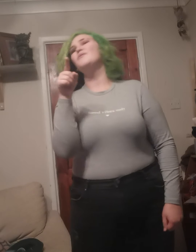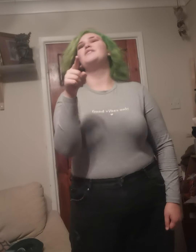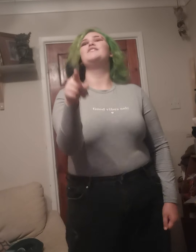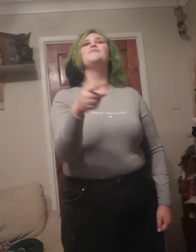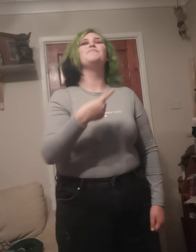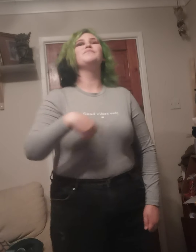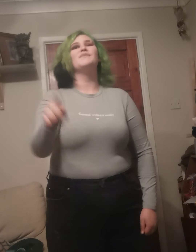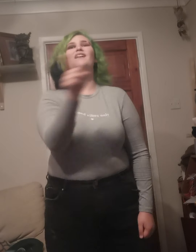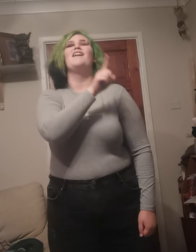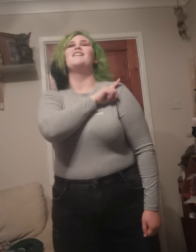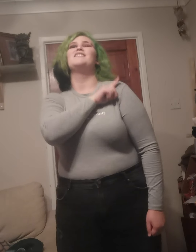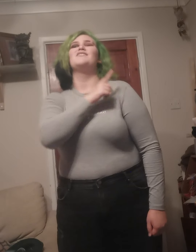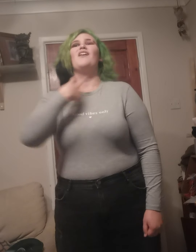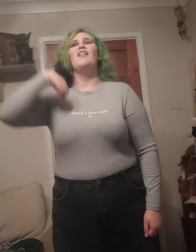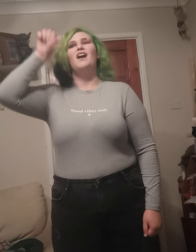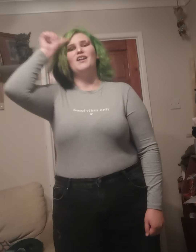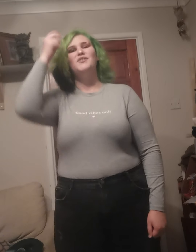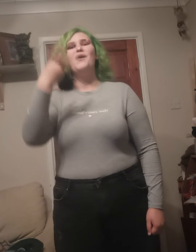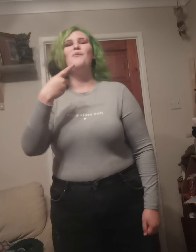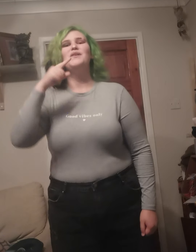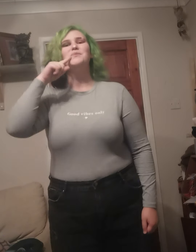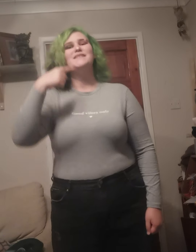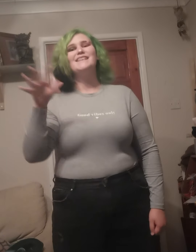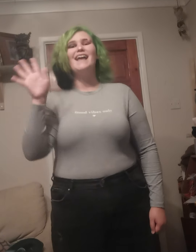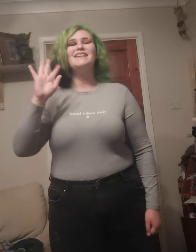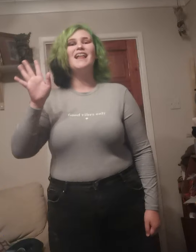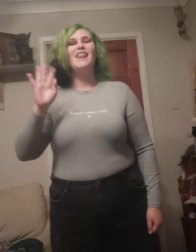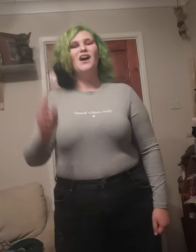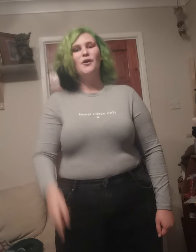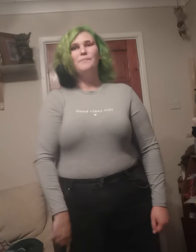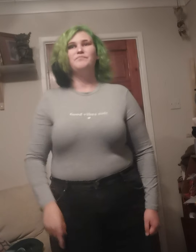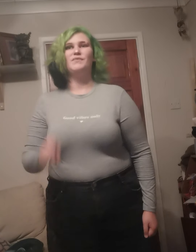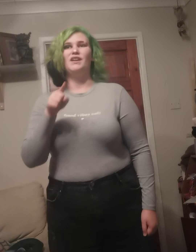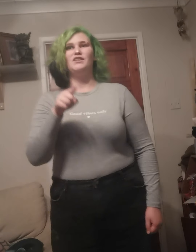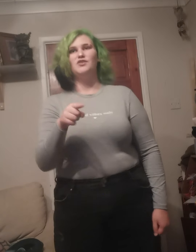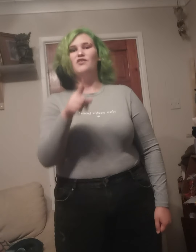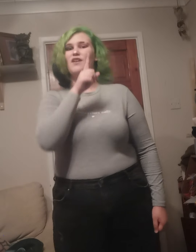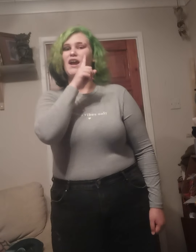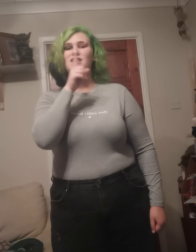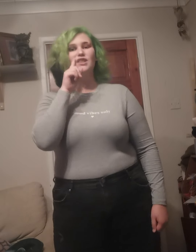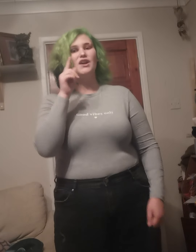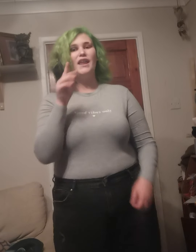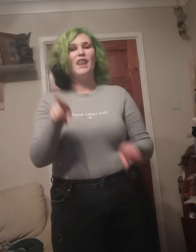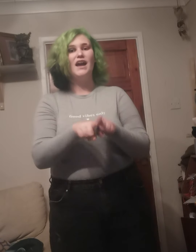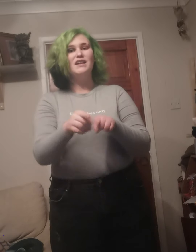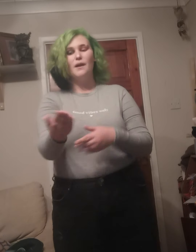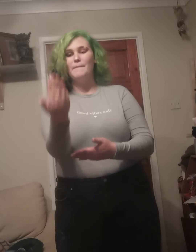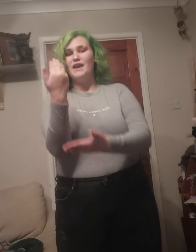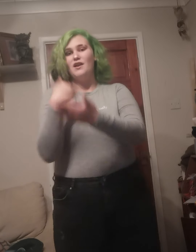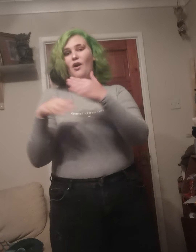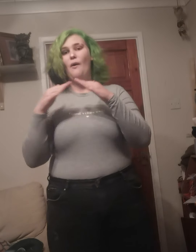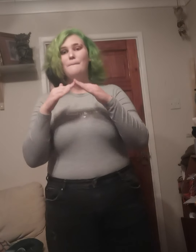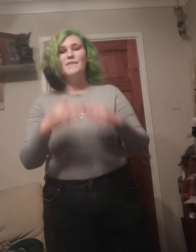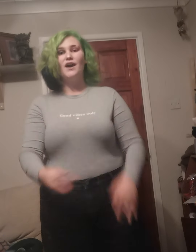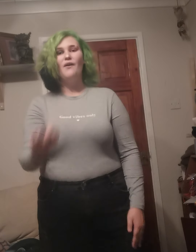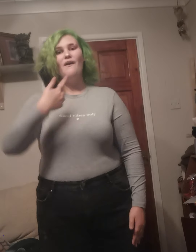you Cause all I know is beside your heart And your eyes look like coming home All